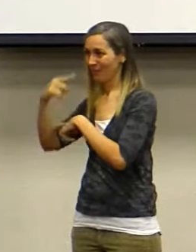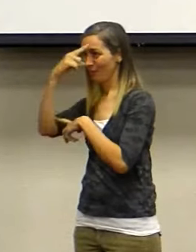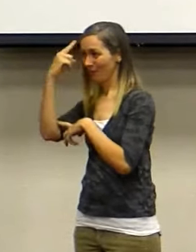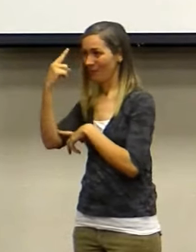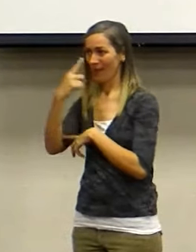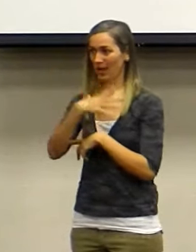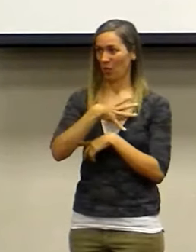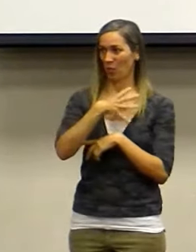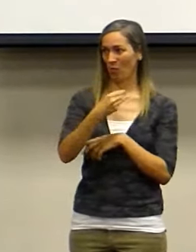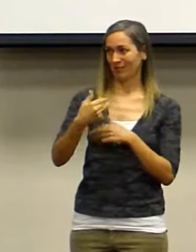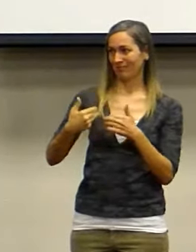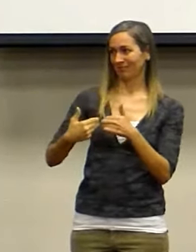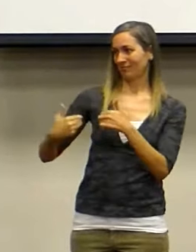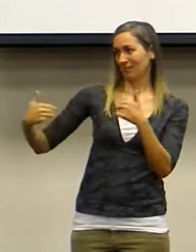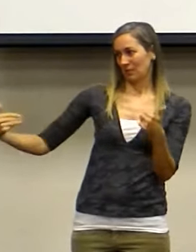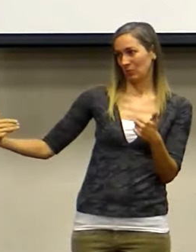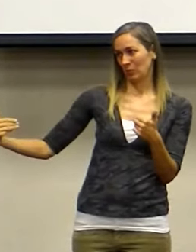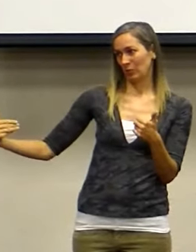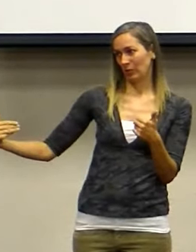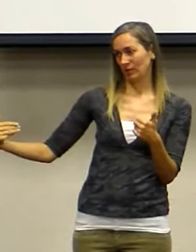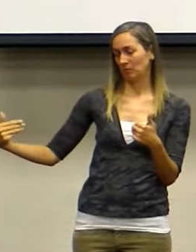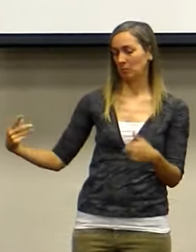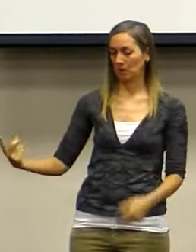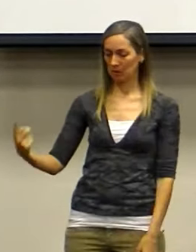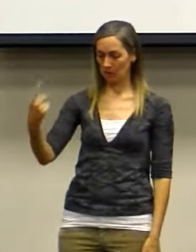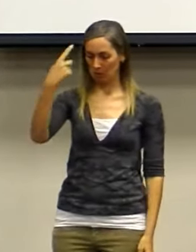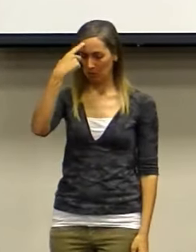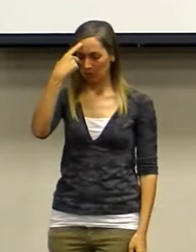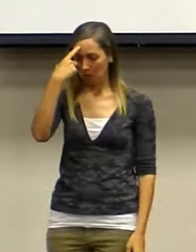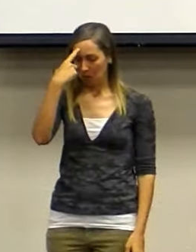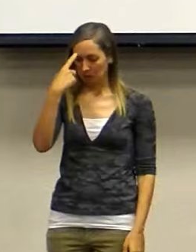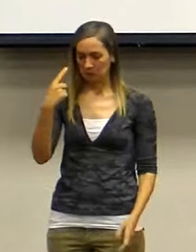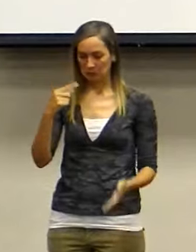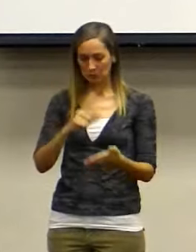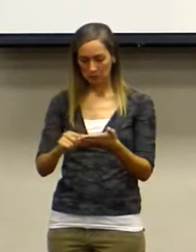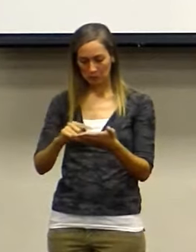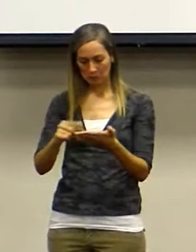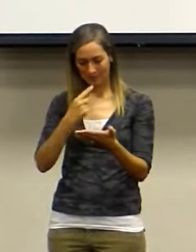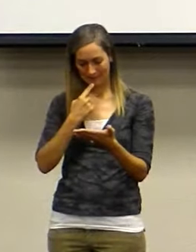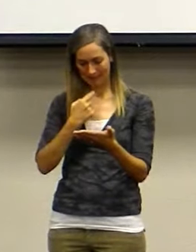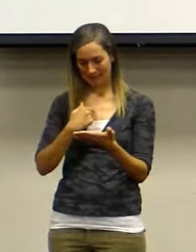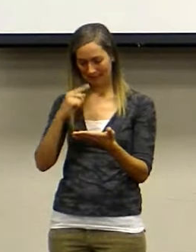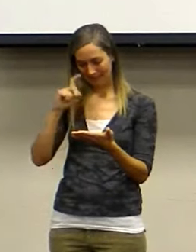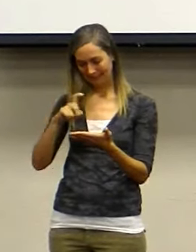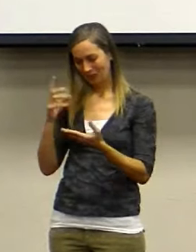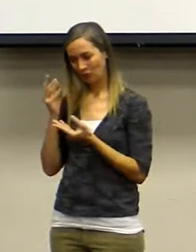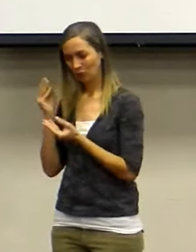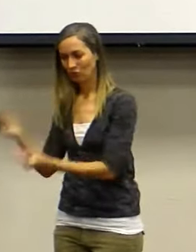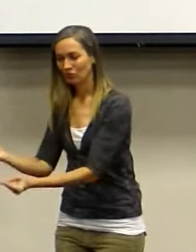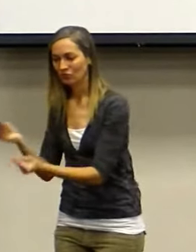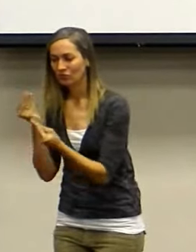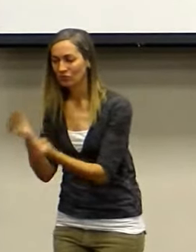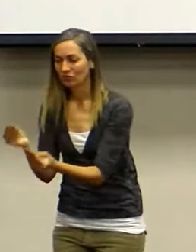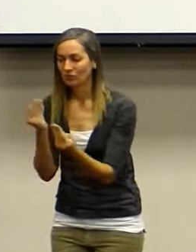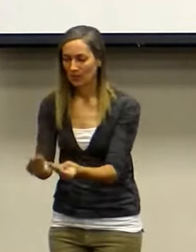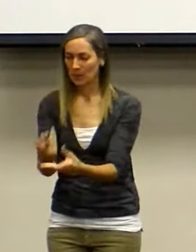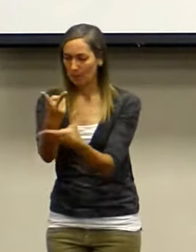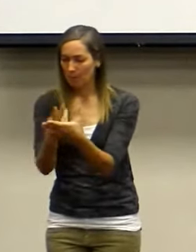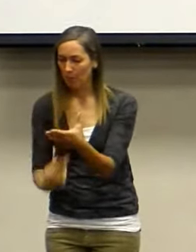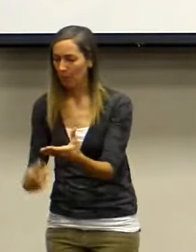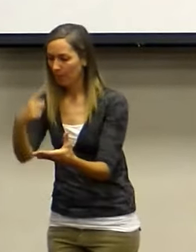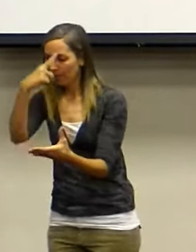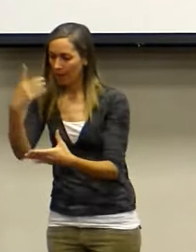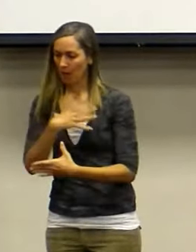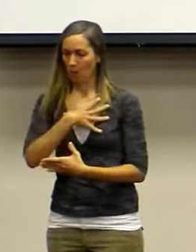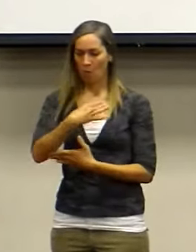Clarence didn't see it like that. Clarence thought, according to Scripture, I'm supposed to feed both black and white, no matter